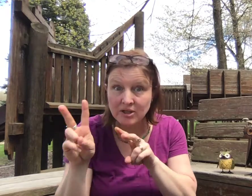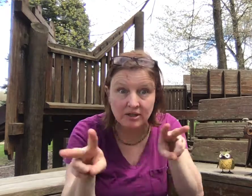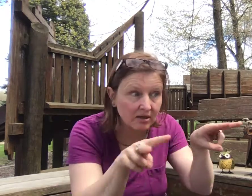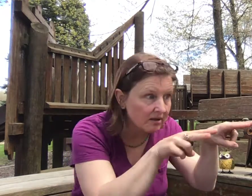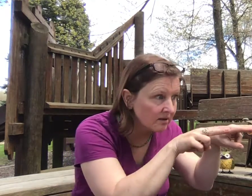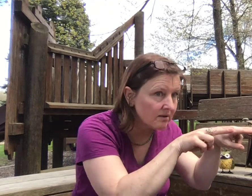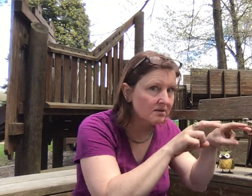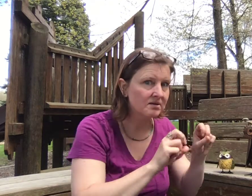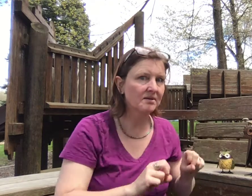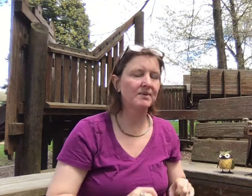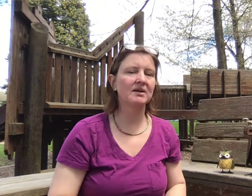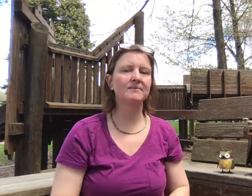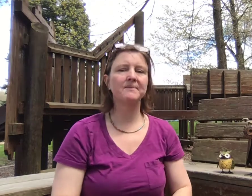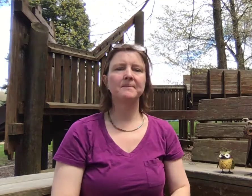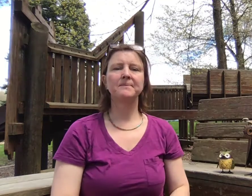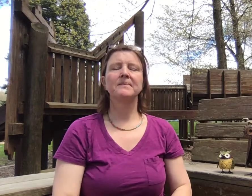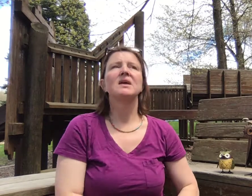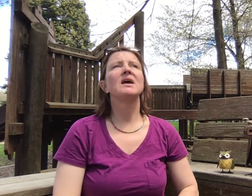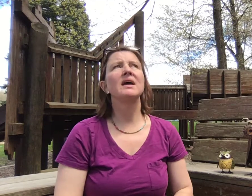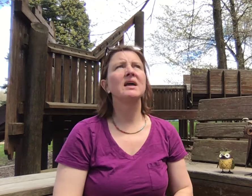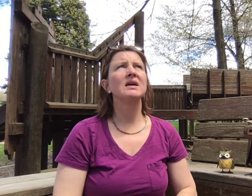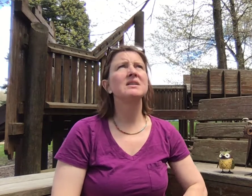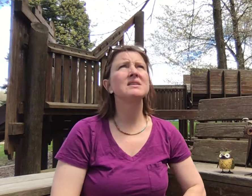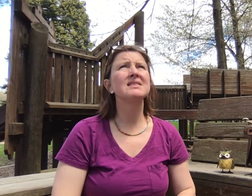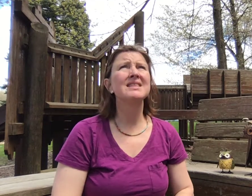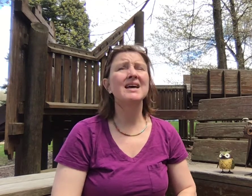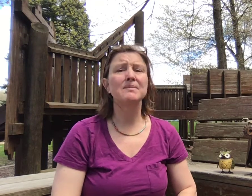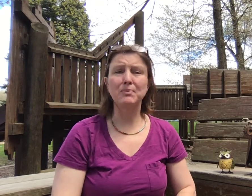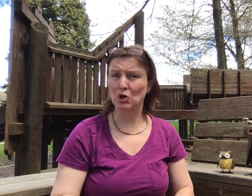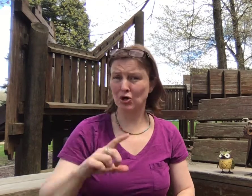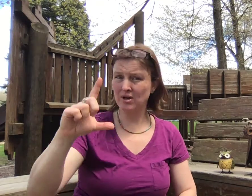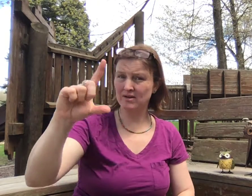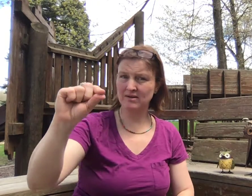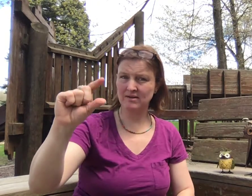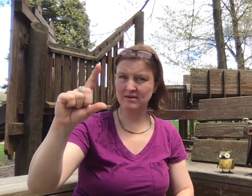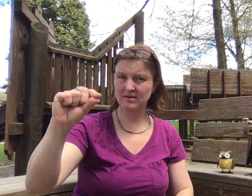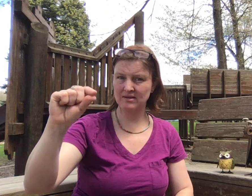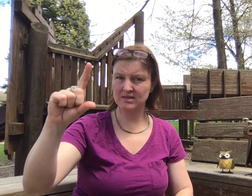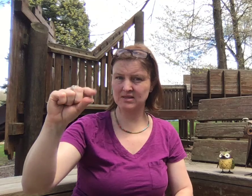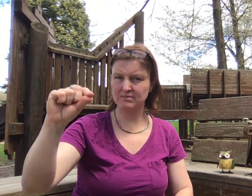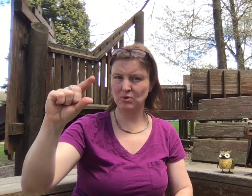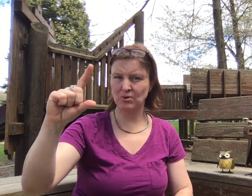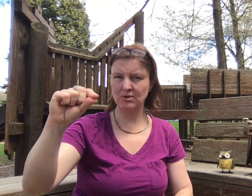to something. And then bird. This is bird.